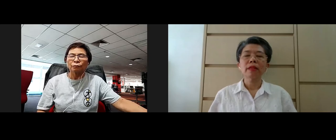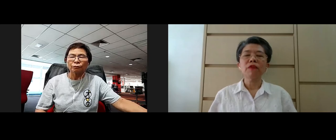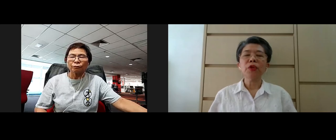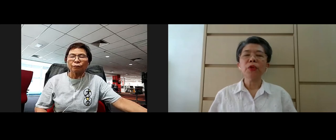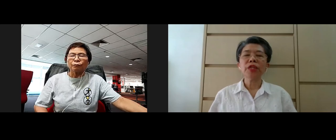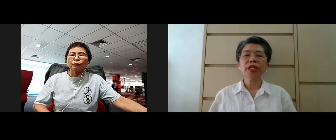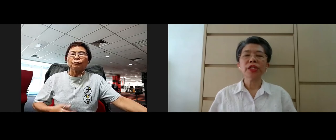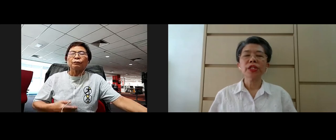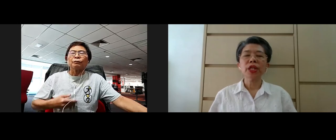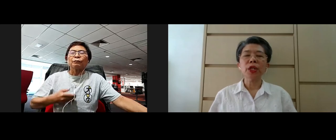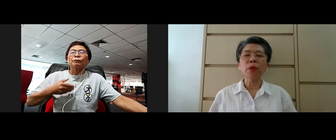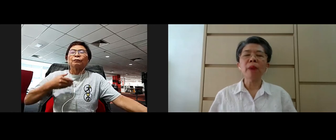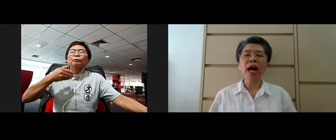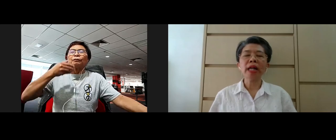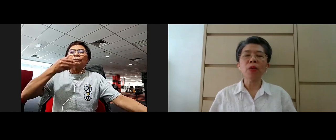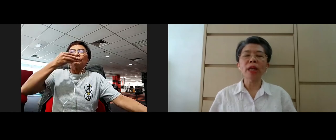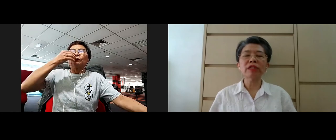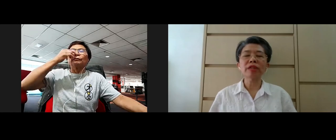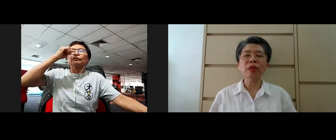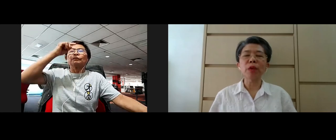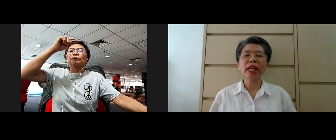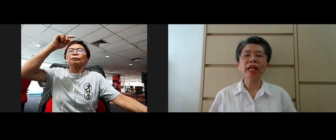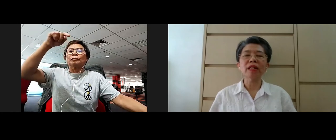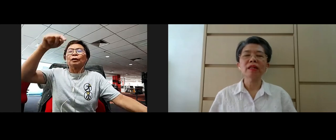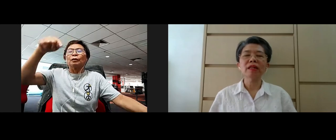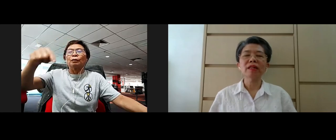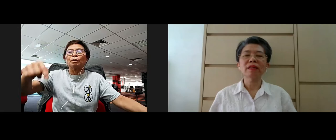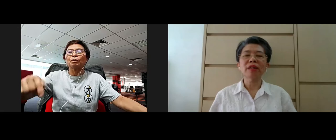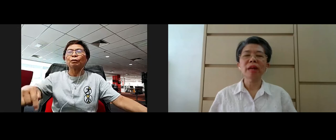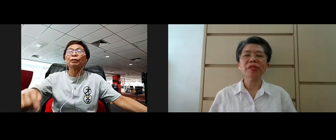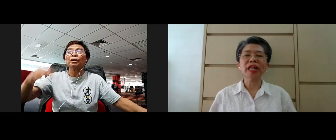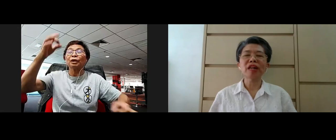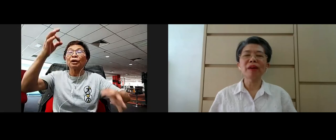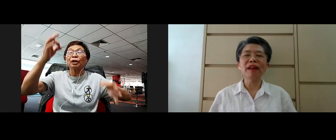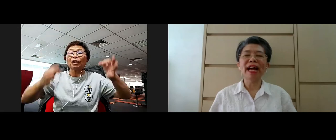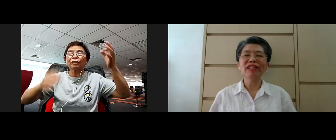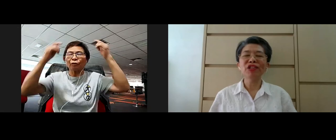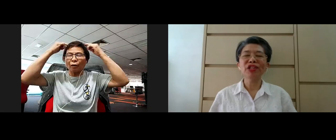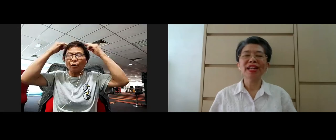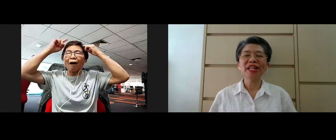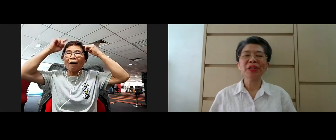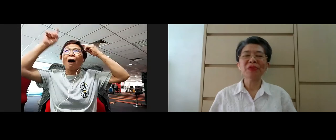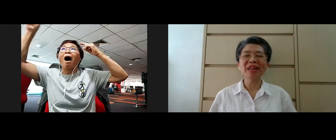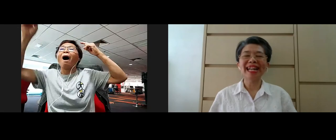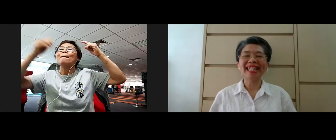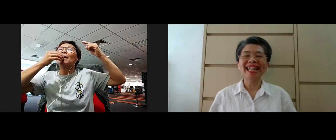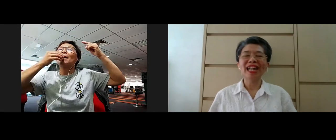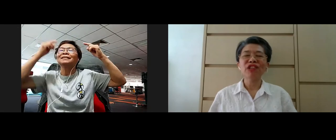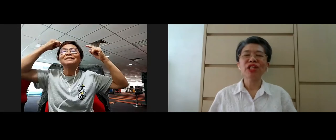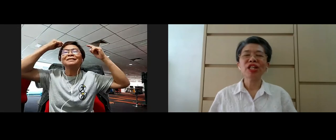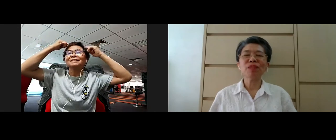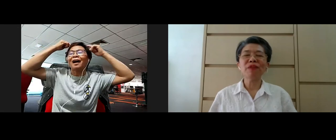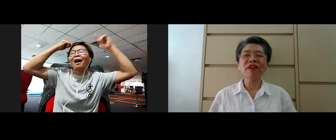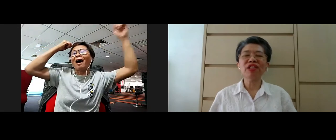If you notice your mind wandering away, perhaps thinking about lunch, it's all right.